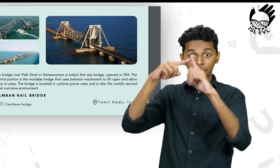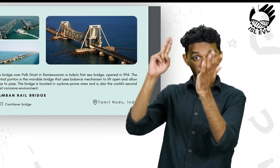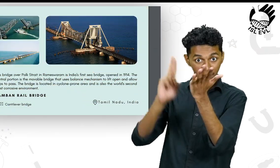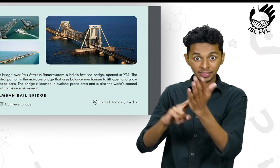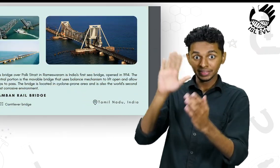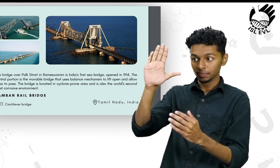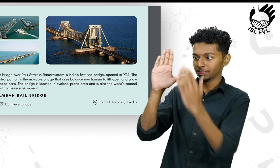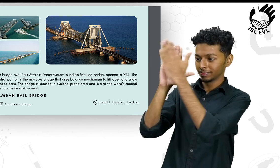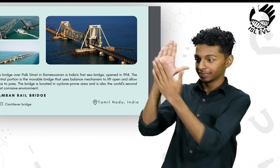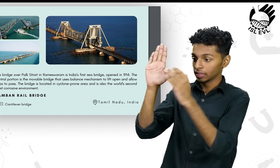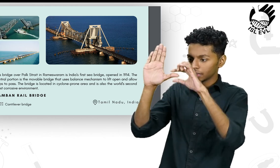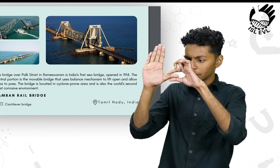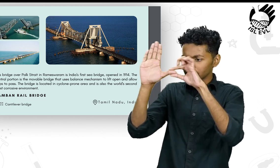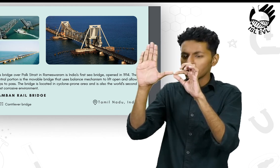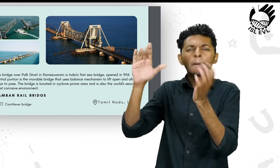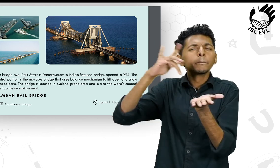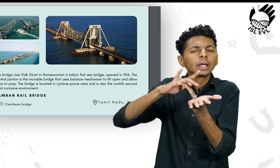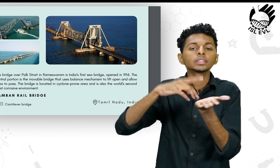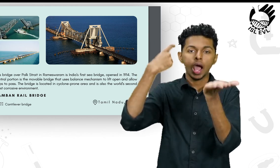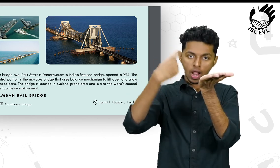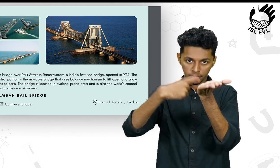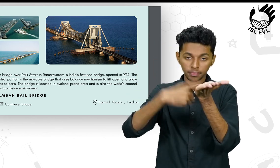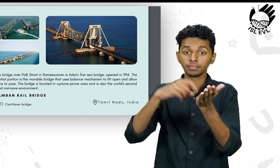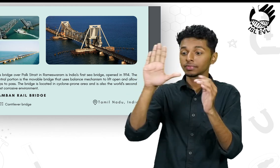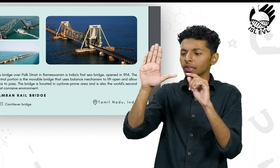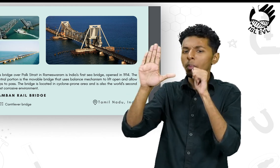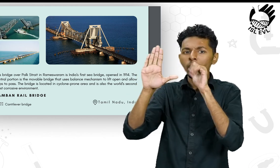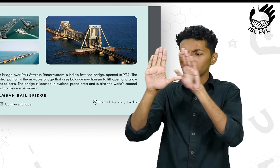The Pamban Rail Bridge.